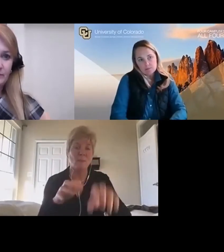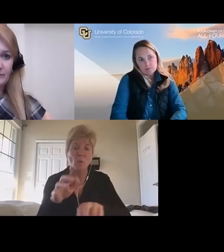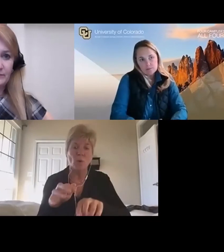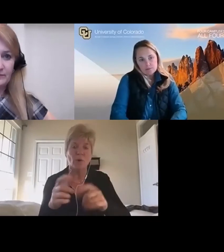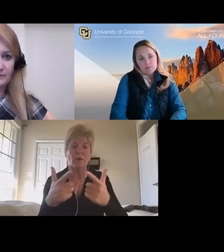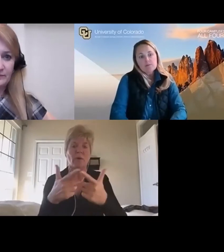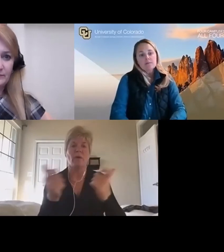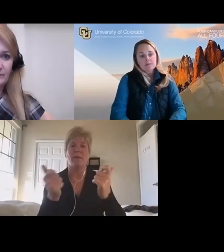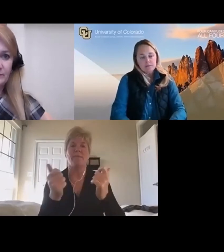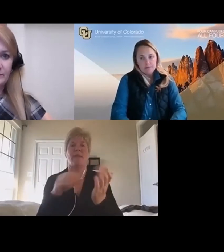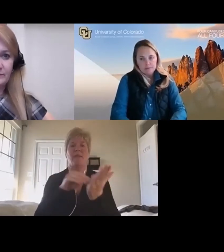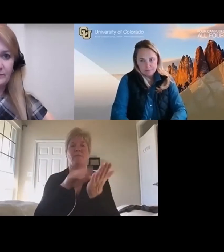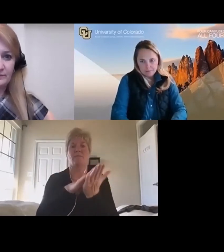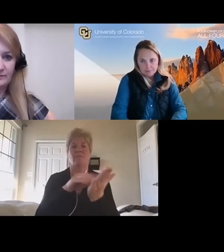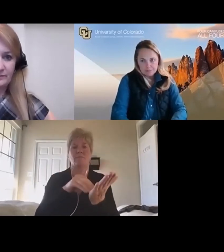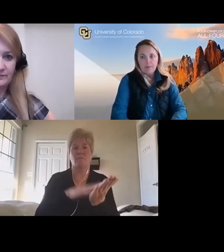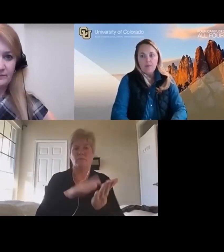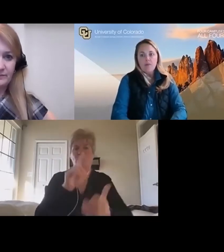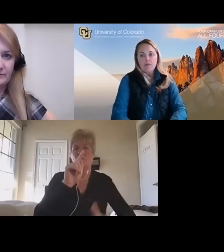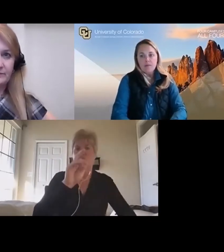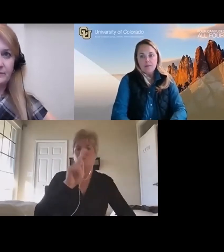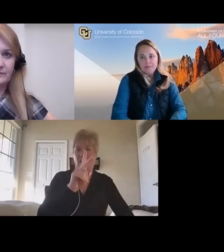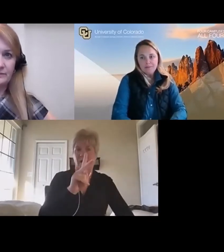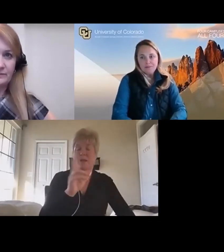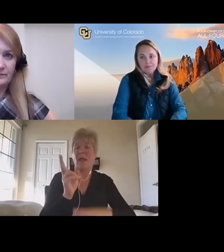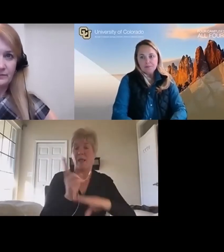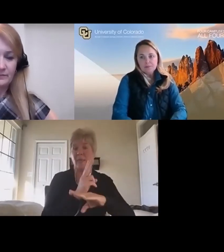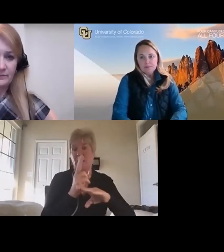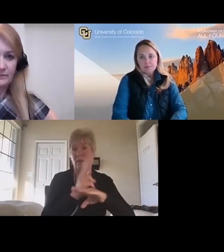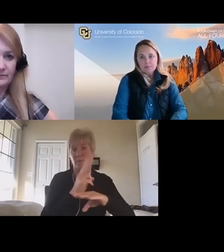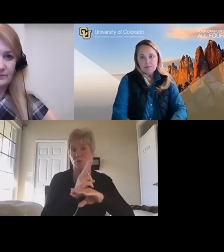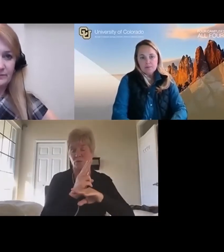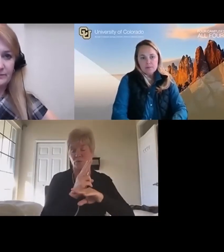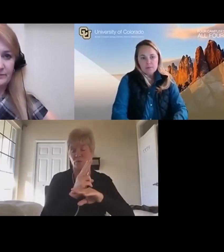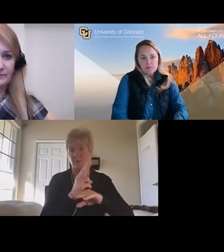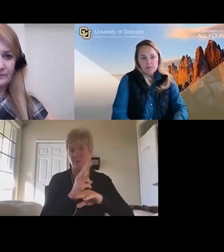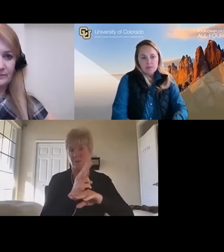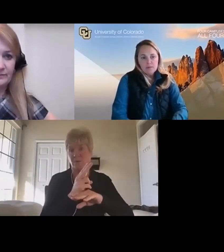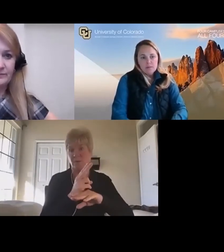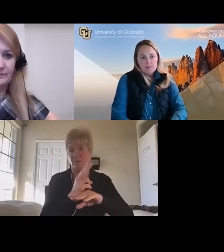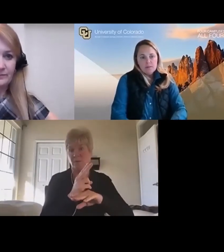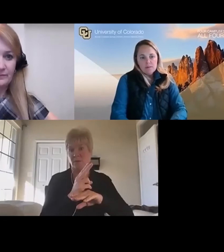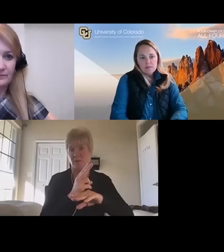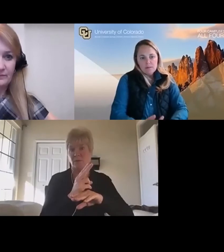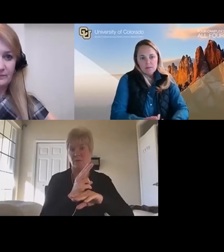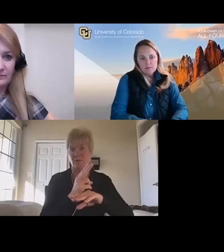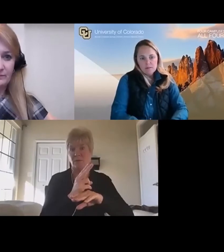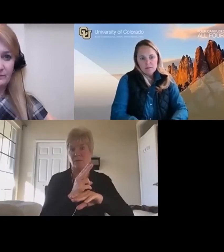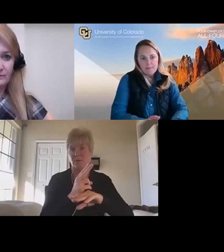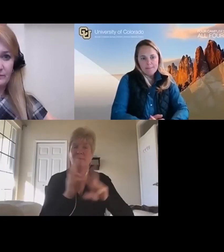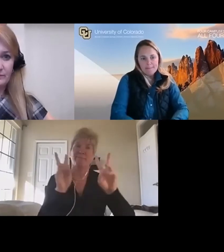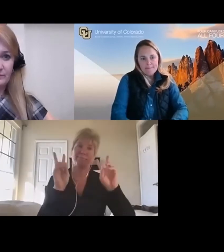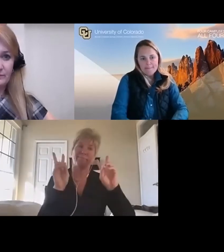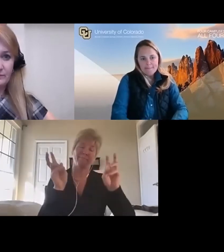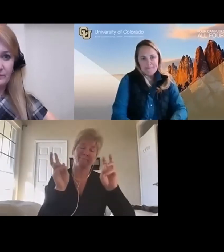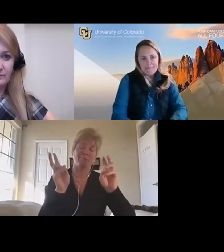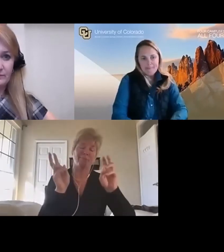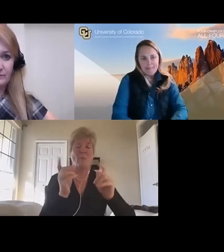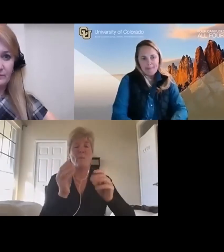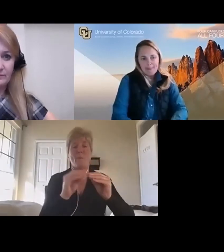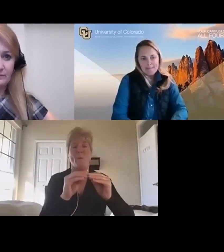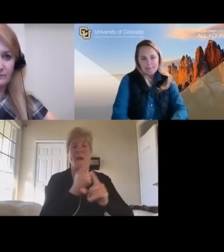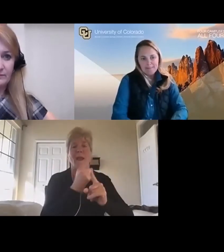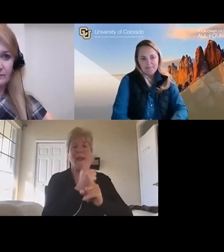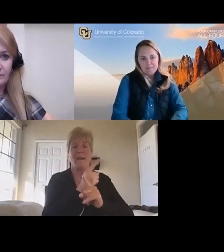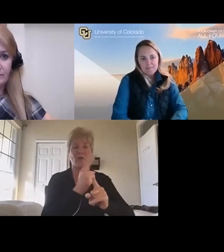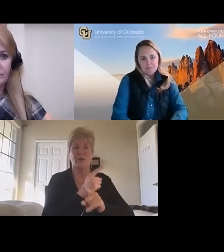tracked. And those are being used as a means of supposedly more accurately determining whether you're doing your